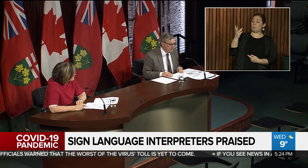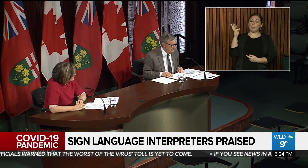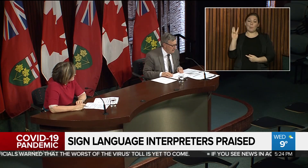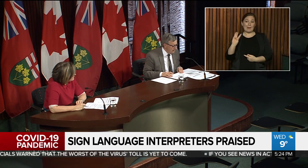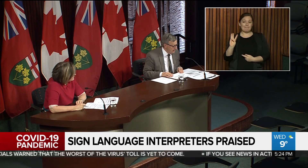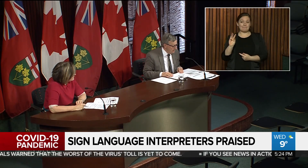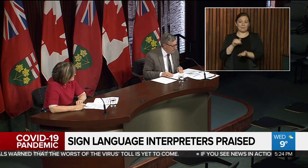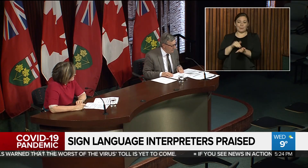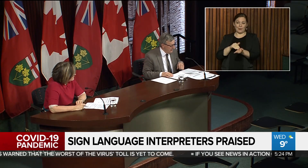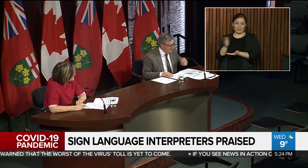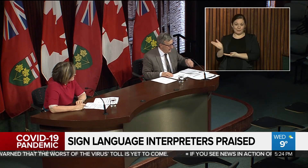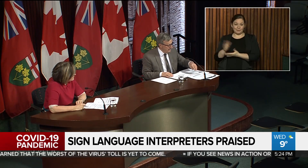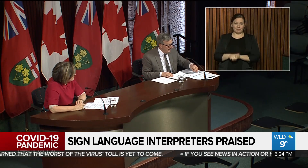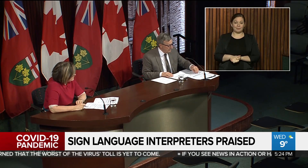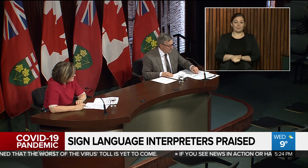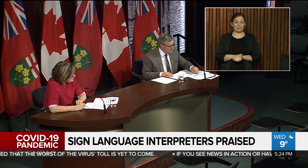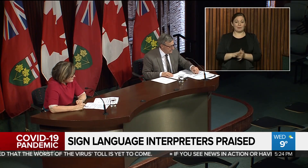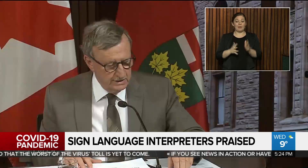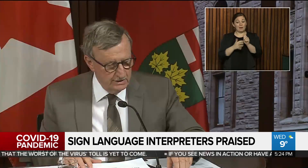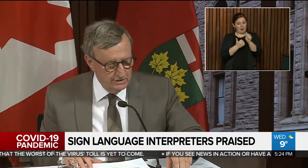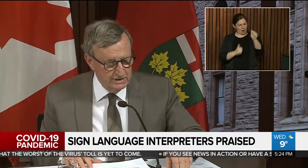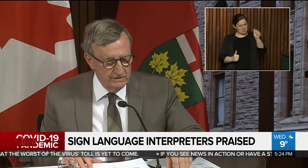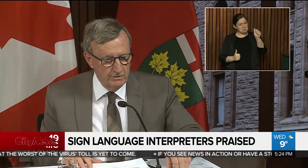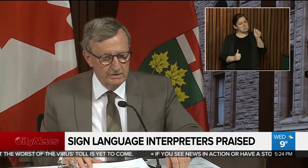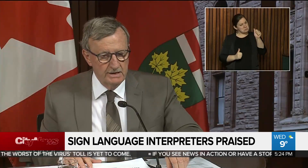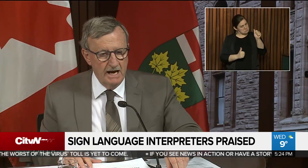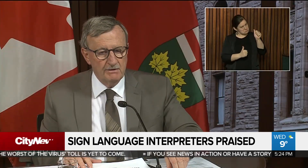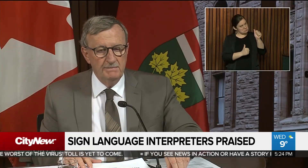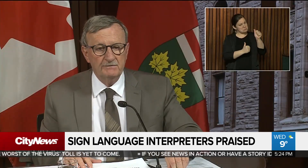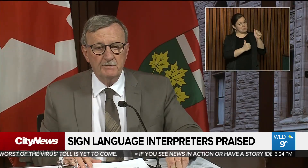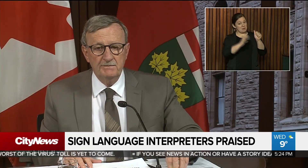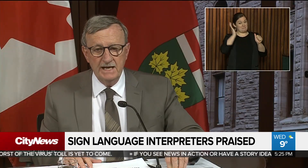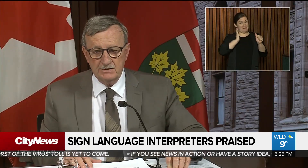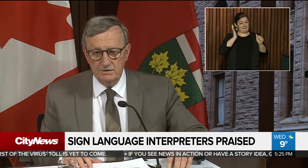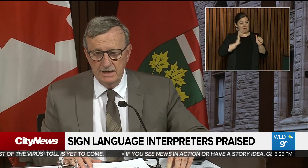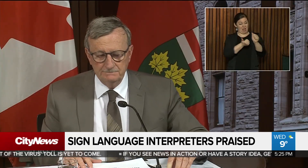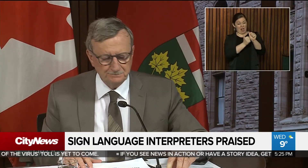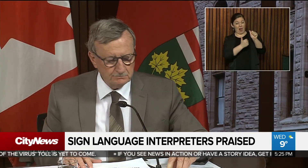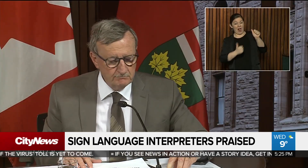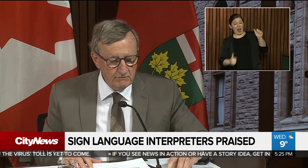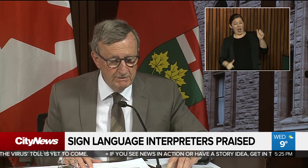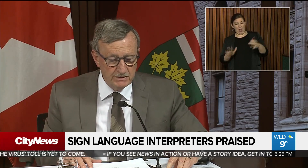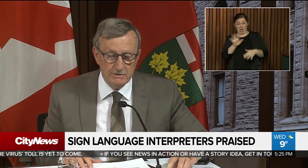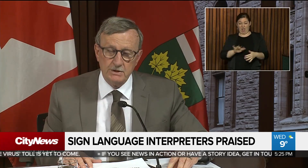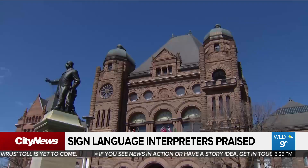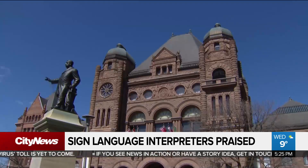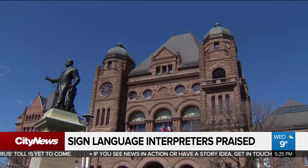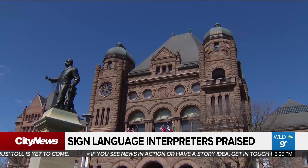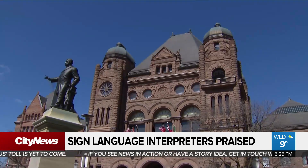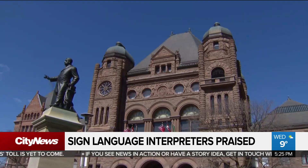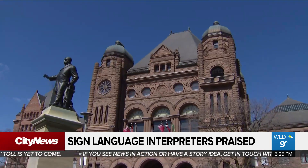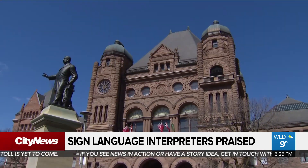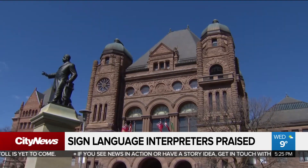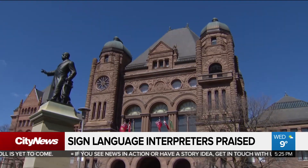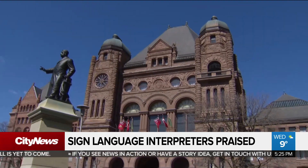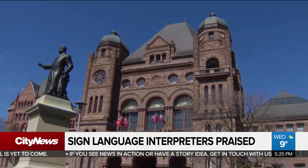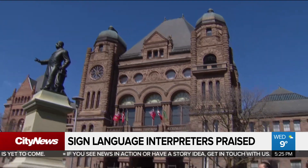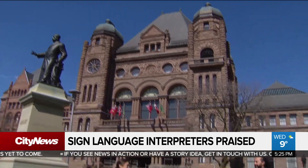for the deaf community and for deaf people to be included. And that is amazing. Interestingly, because